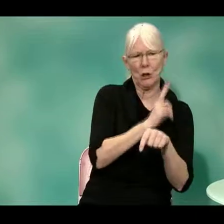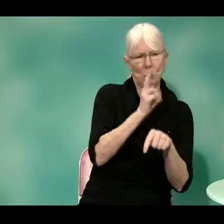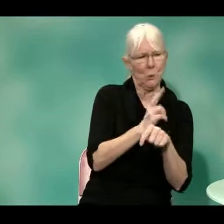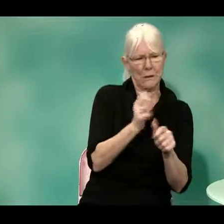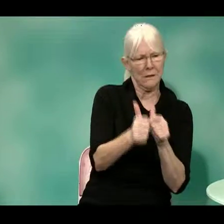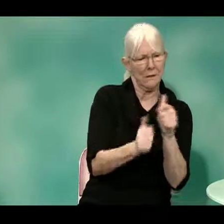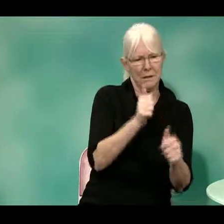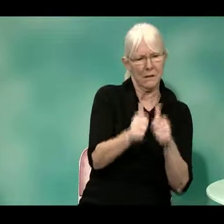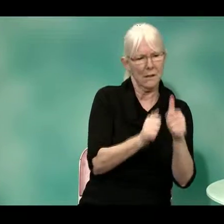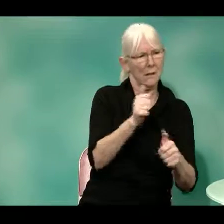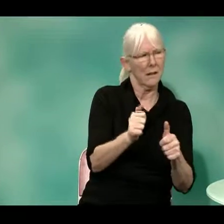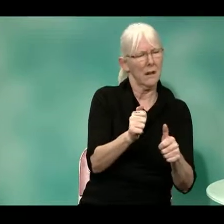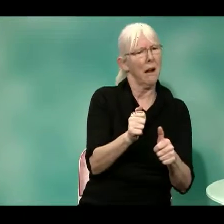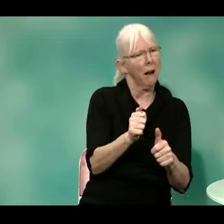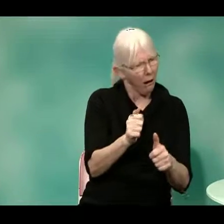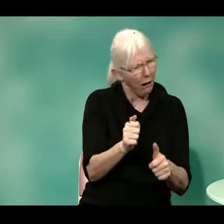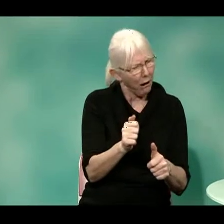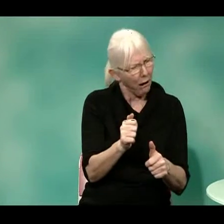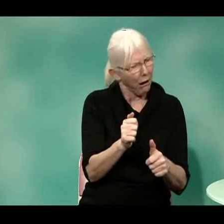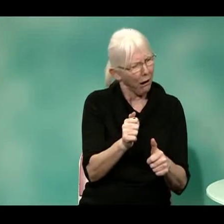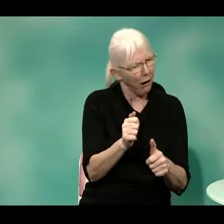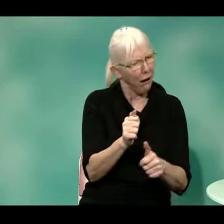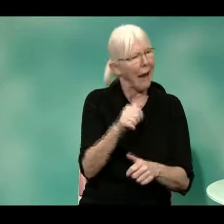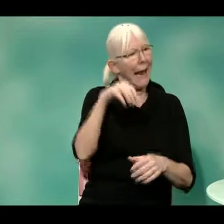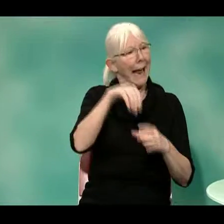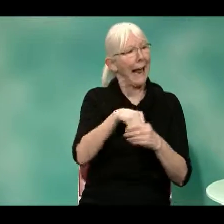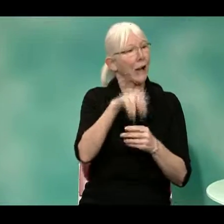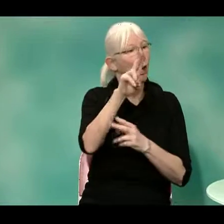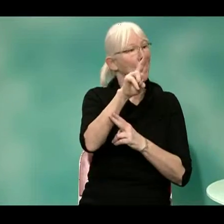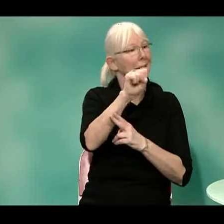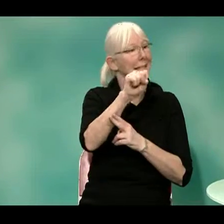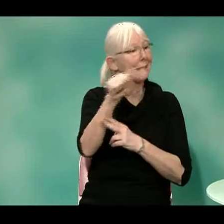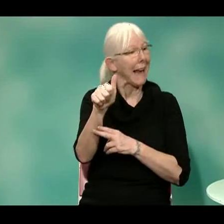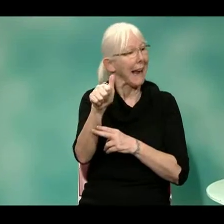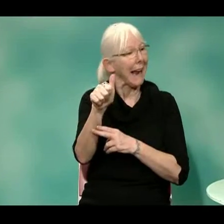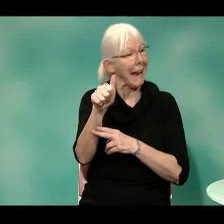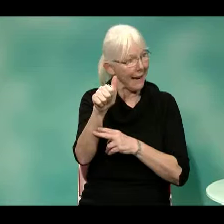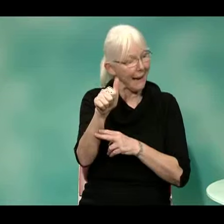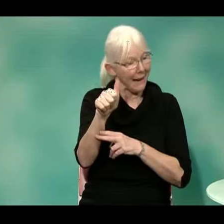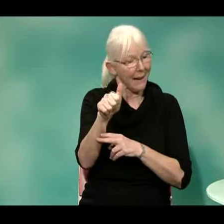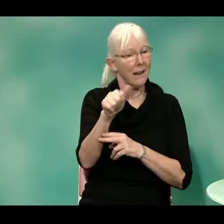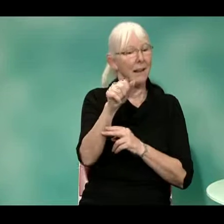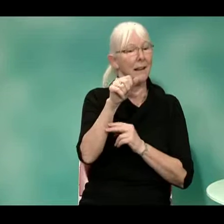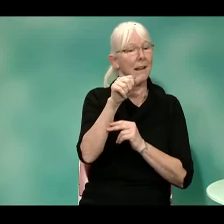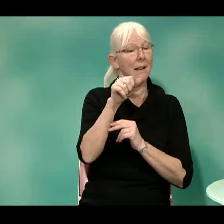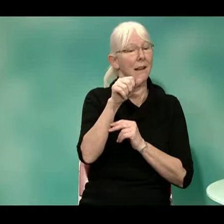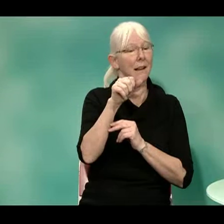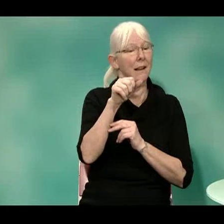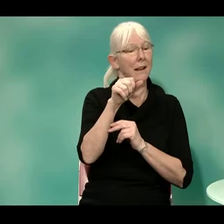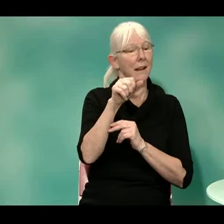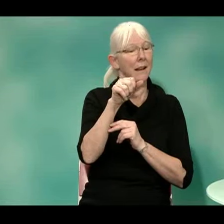Yeah, I, I was interested to learn that hearing people aren't allowed to register for this service.